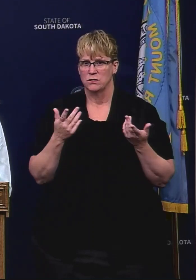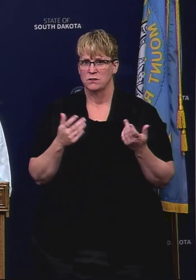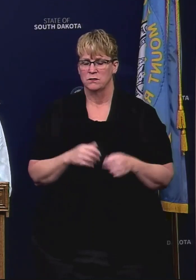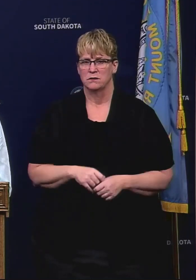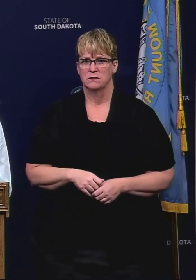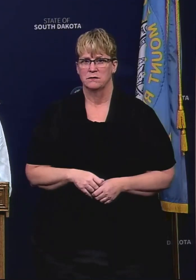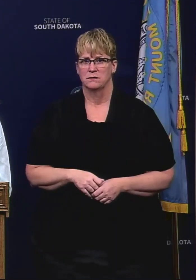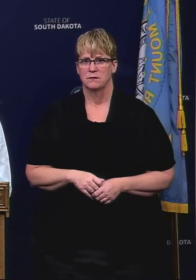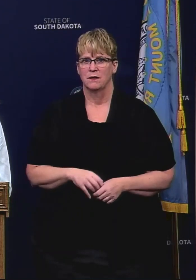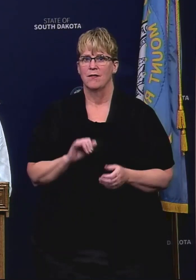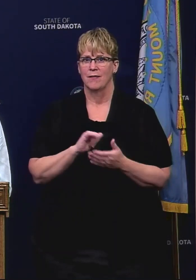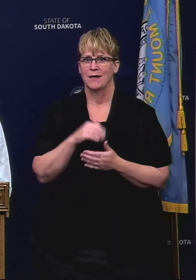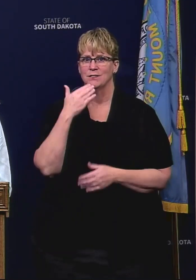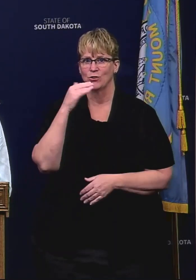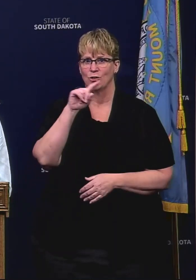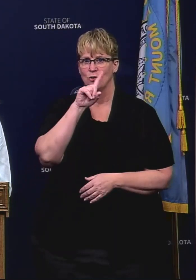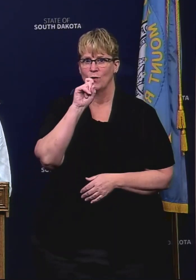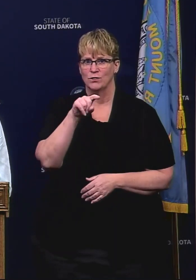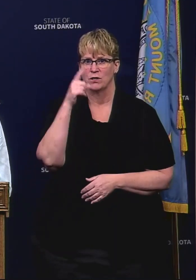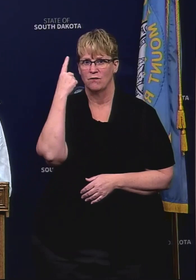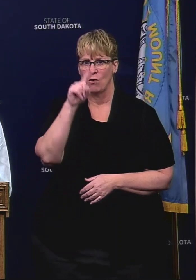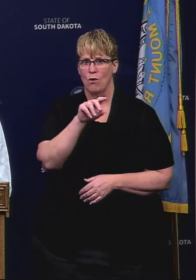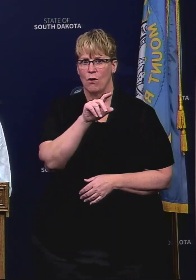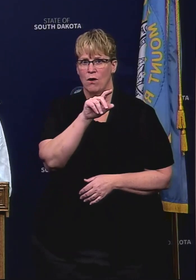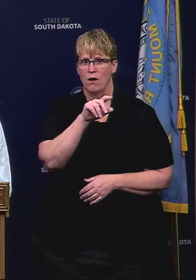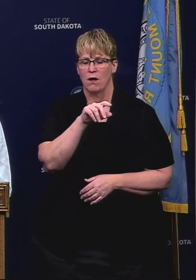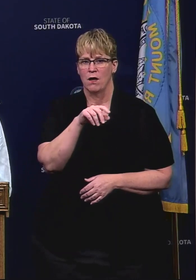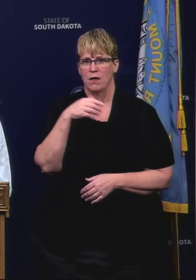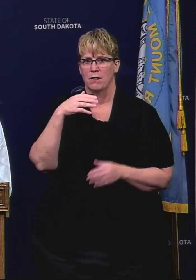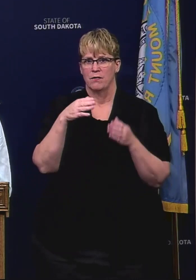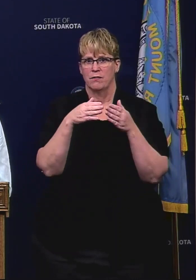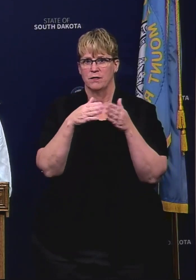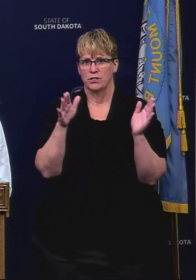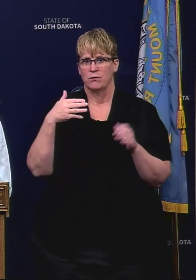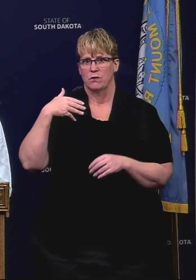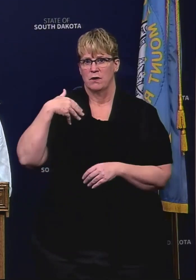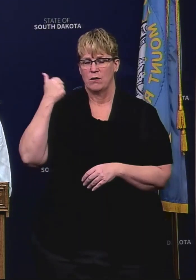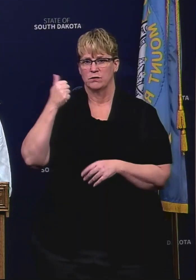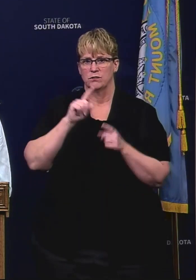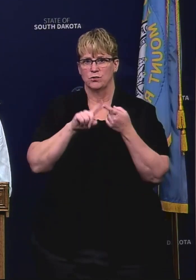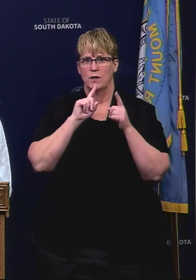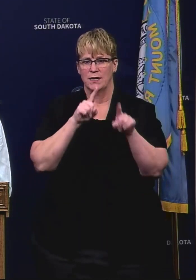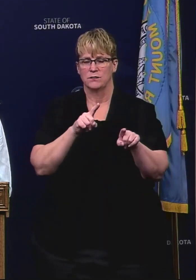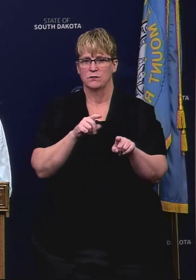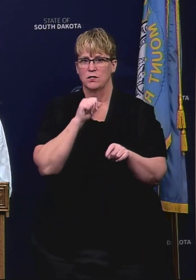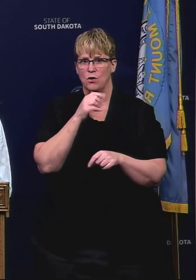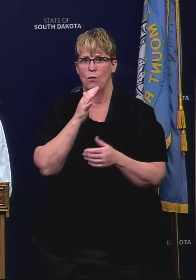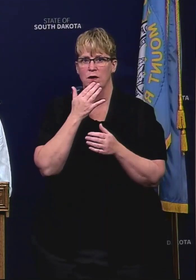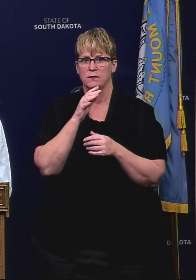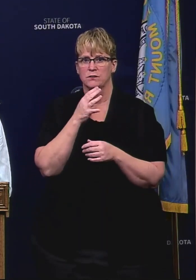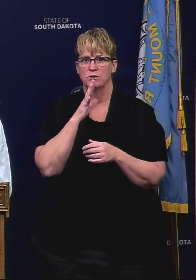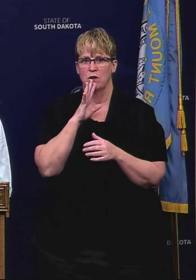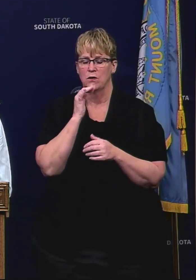i think that'd be a great question for tom hart my general counsel to answer for you bob just so i don't misspeak